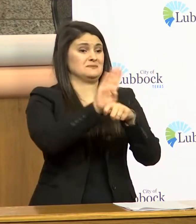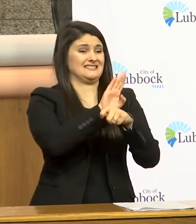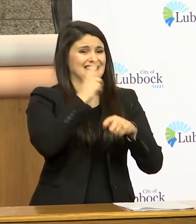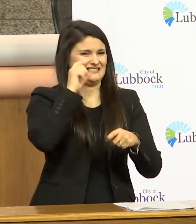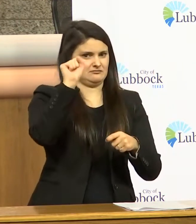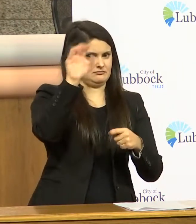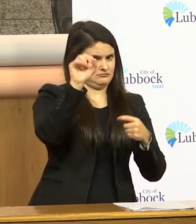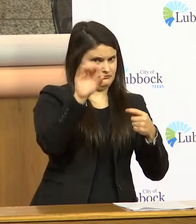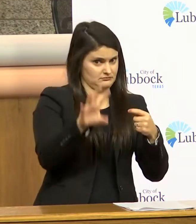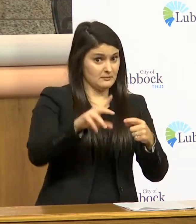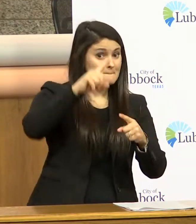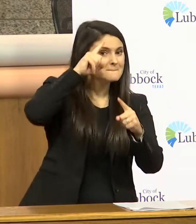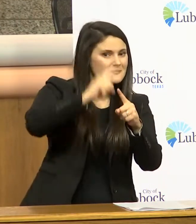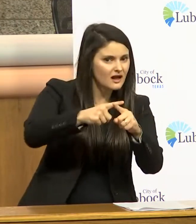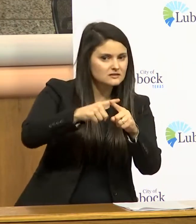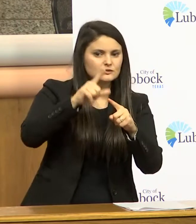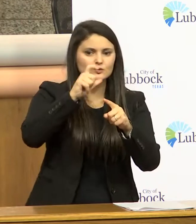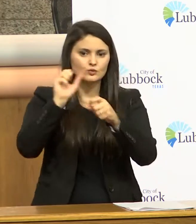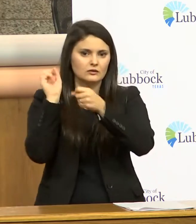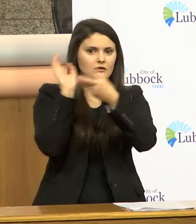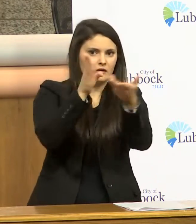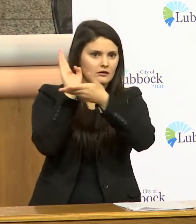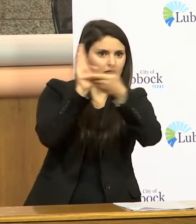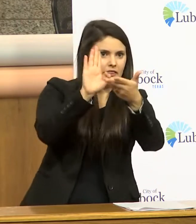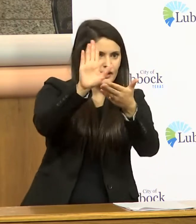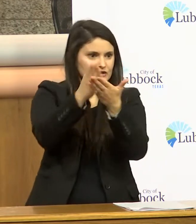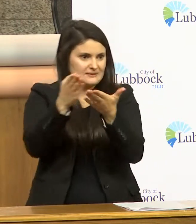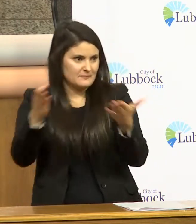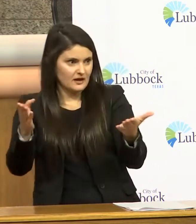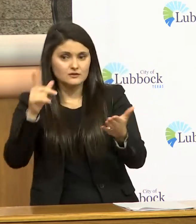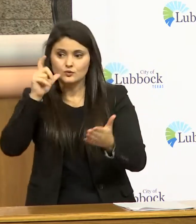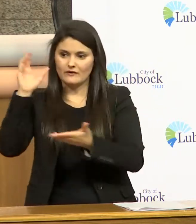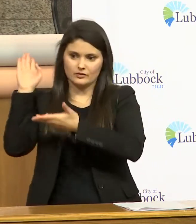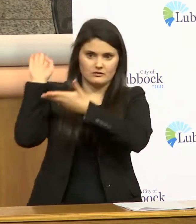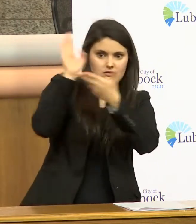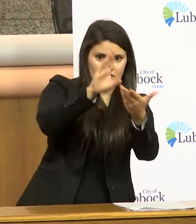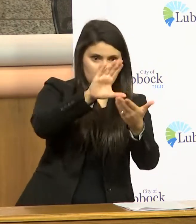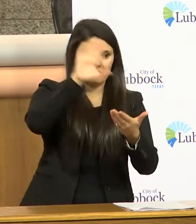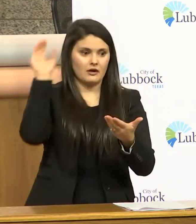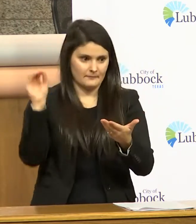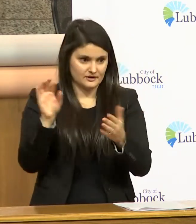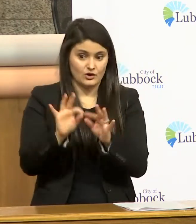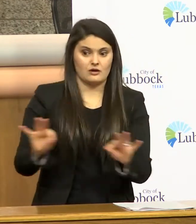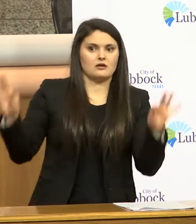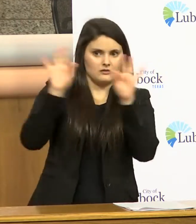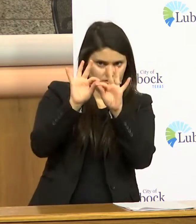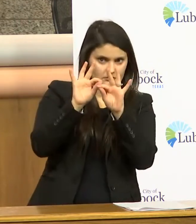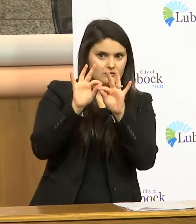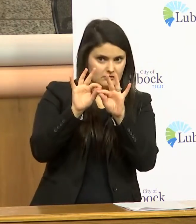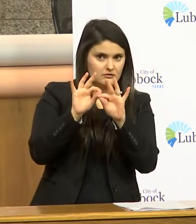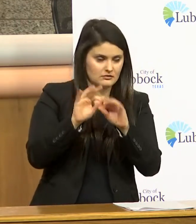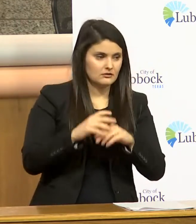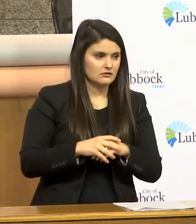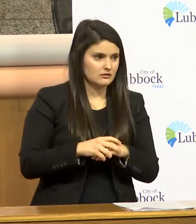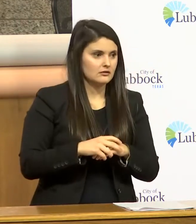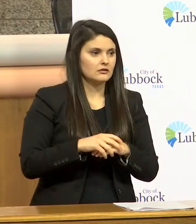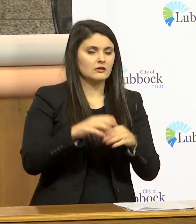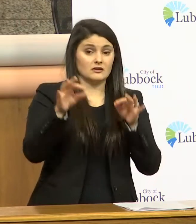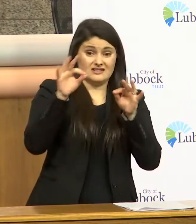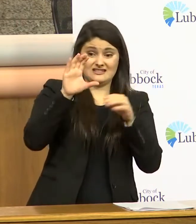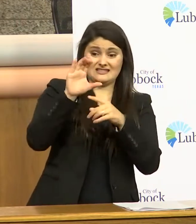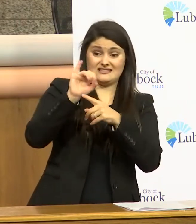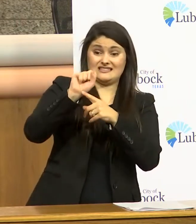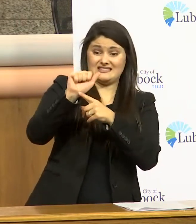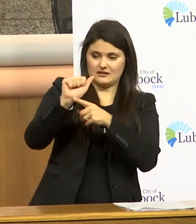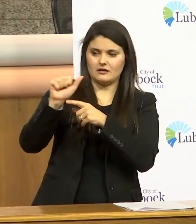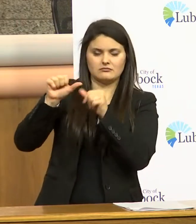and their supply chains so the people that supply them are defined by cisa as